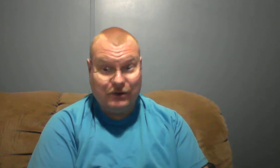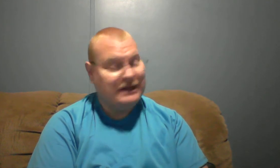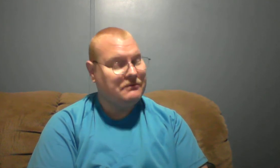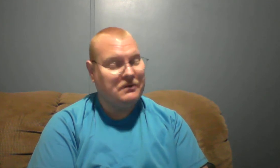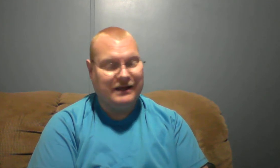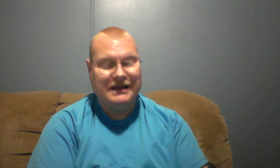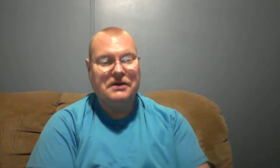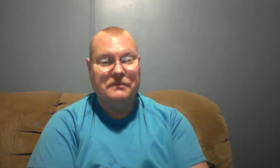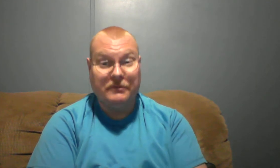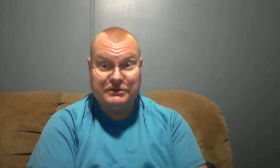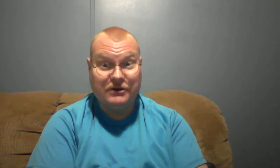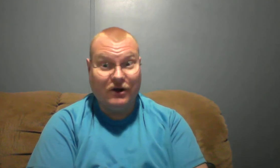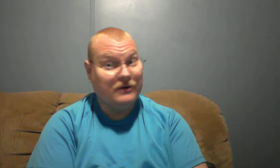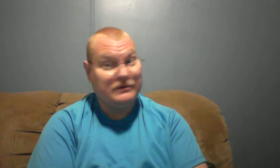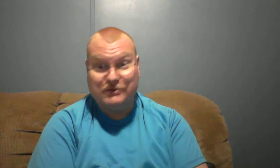purpose in our heart, we try.